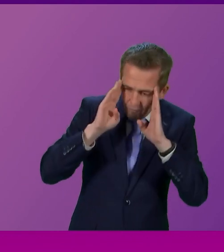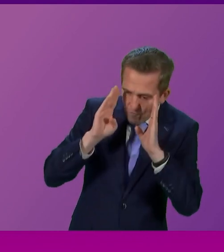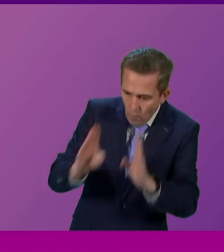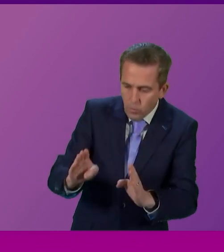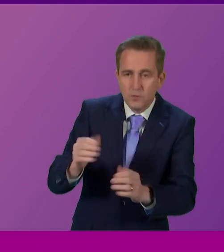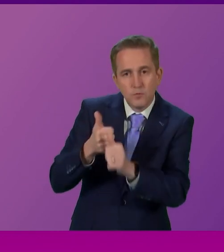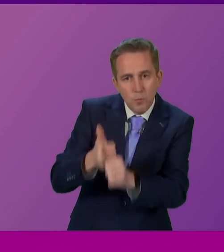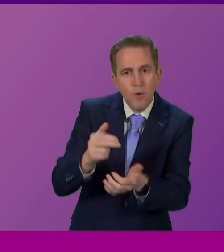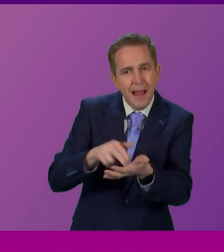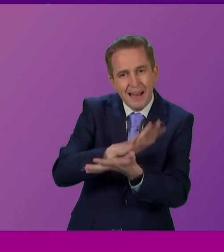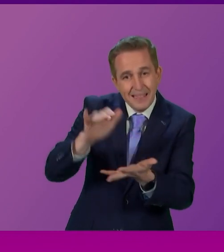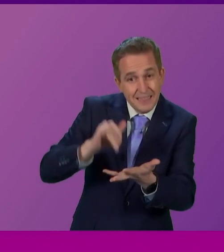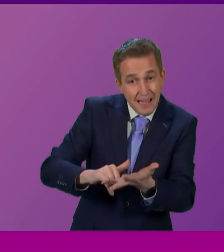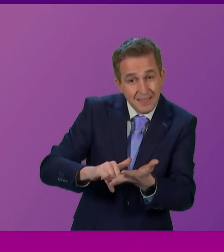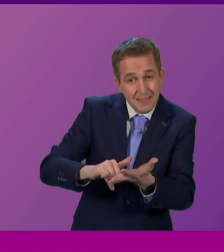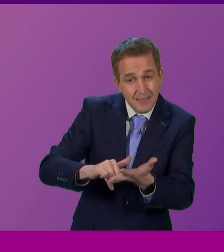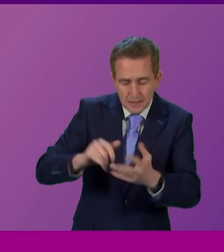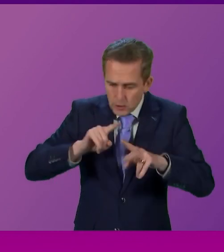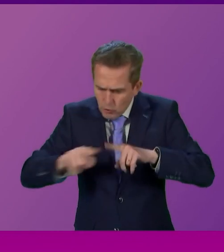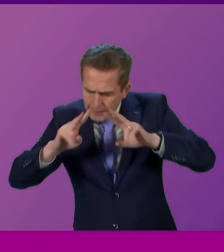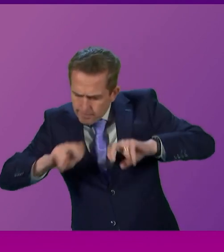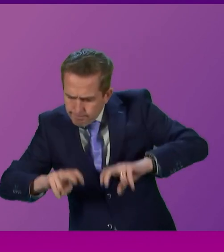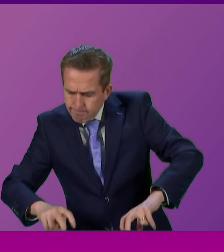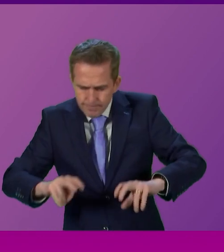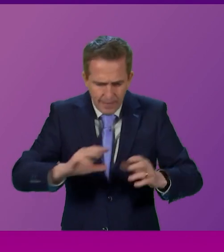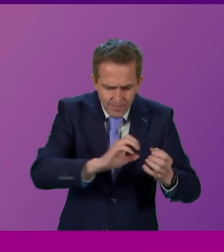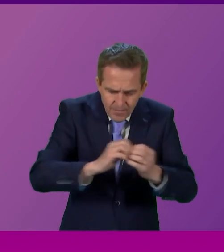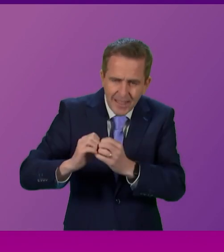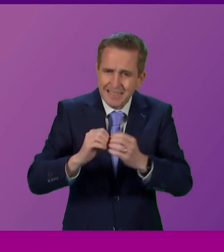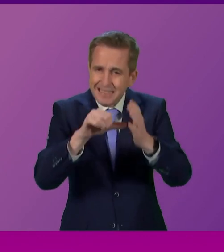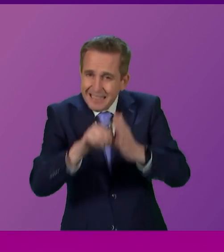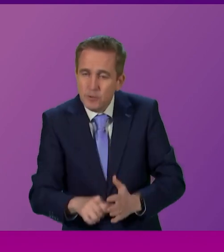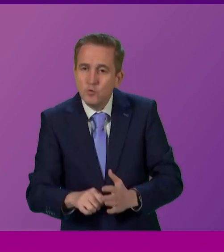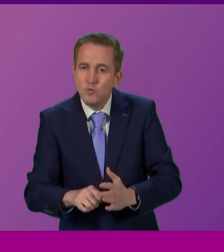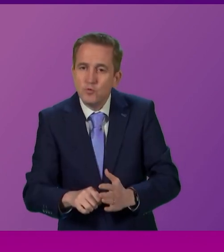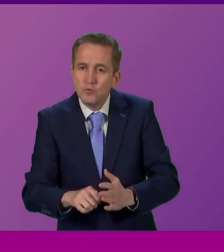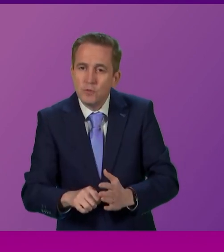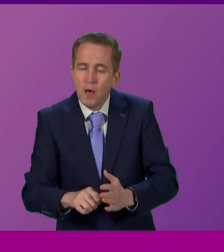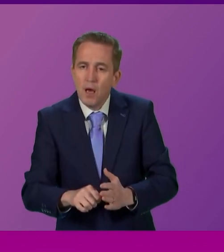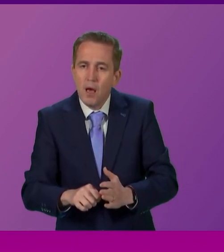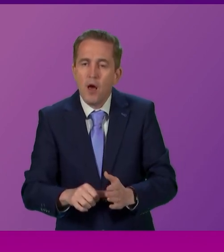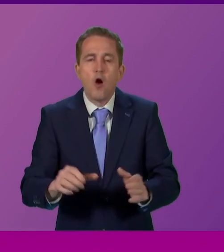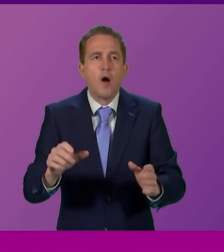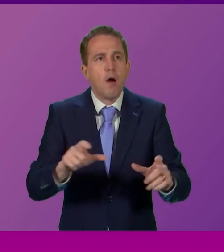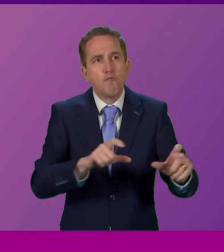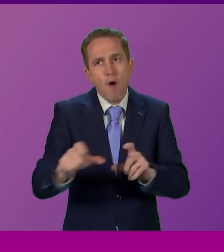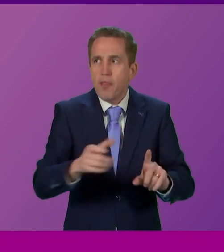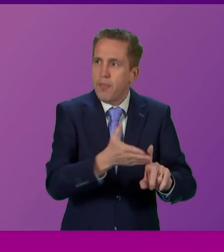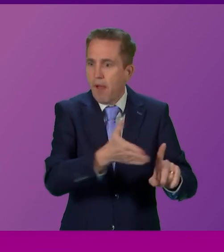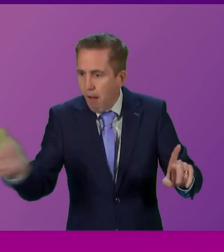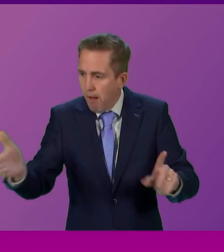supporting the NHS and fixing the long-standing problems that exist there, rather than obsessing over independence,